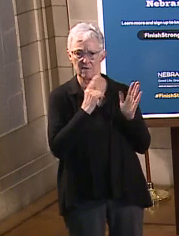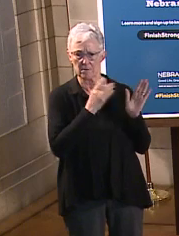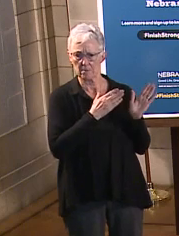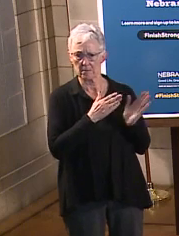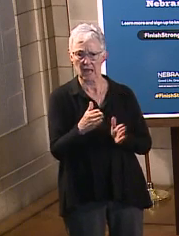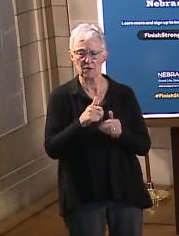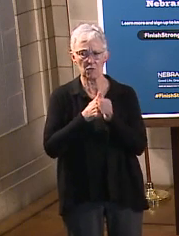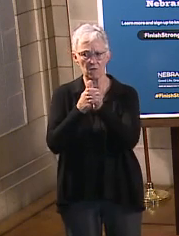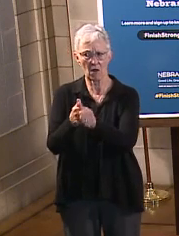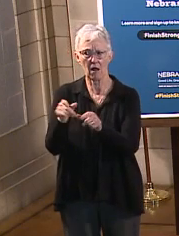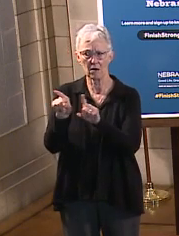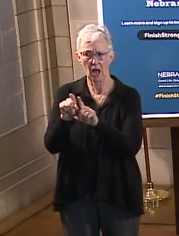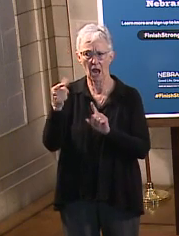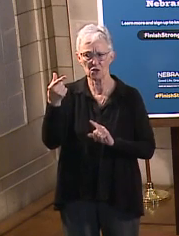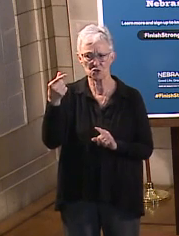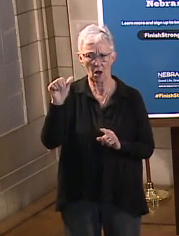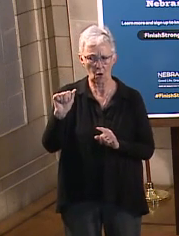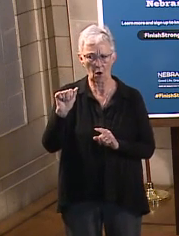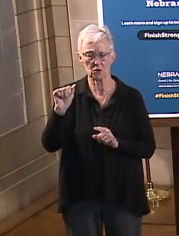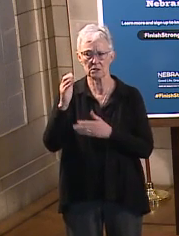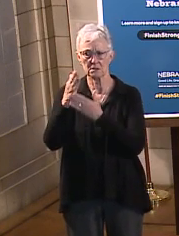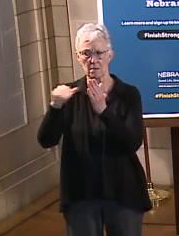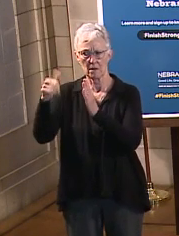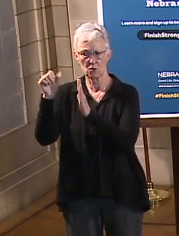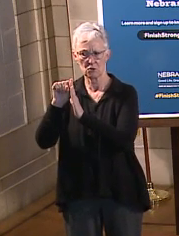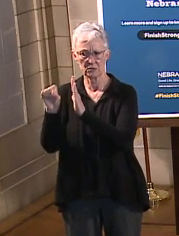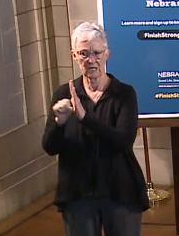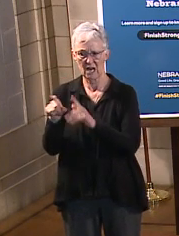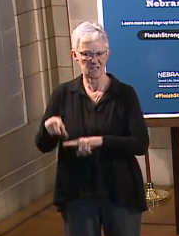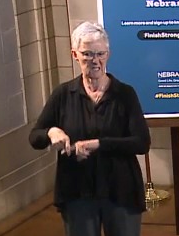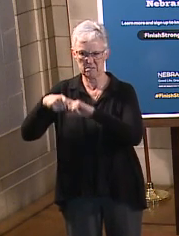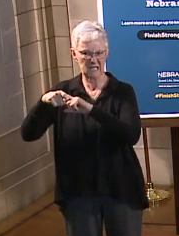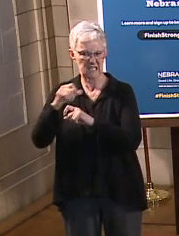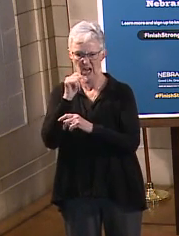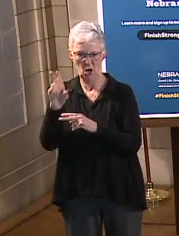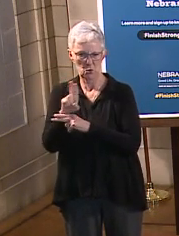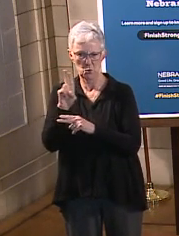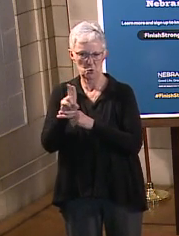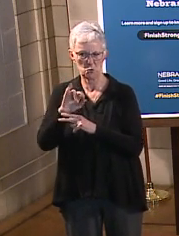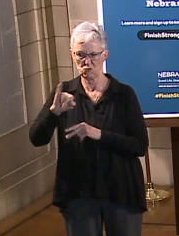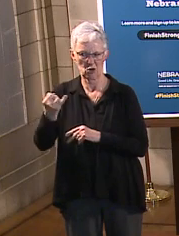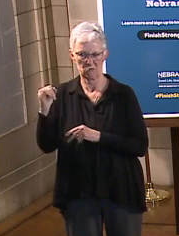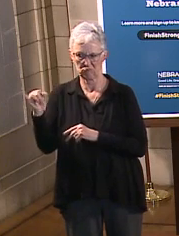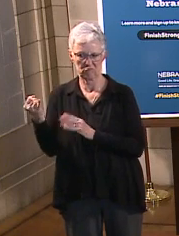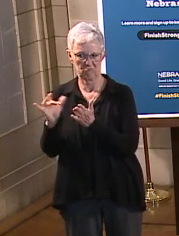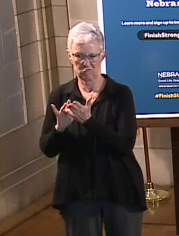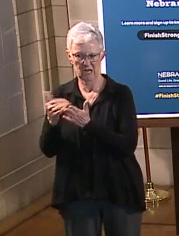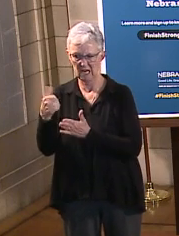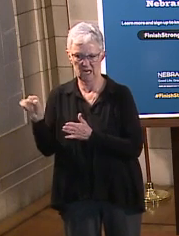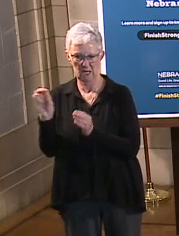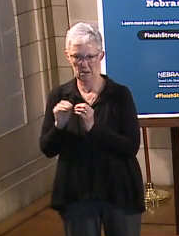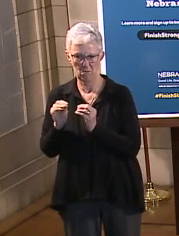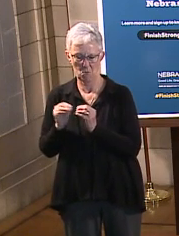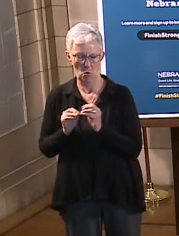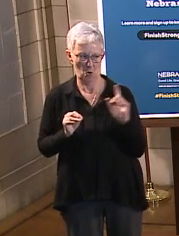Carolina, and Iowa in suspending the use of the Johnson & Johnson vaccine? And the answer to that is no. So as Felicia was talking about, in